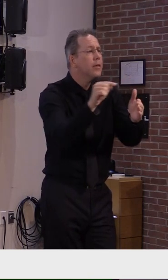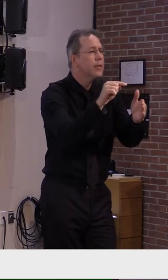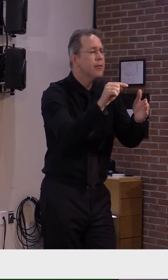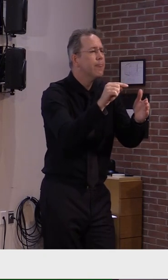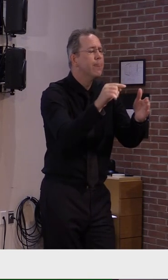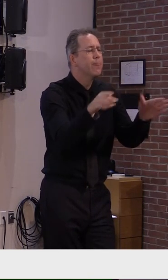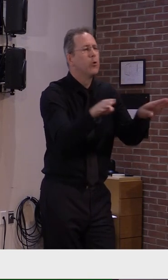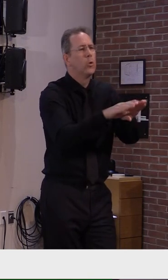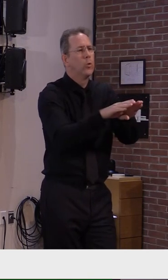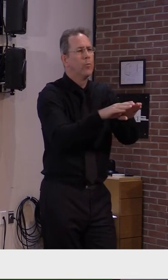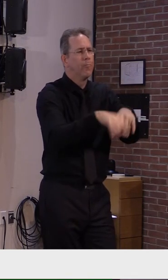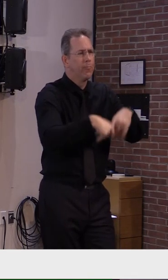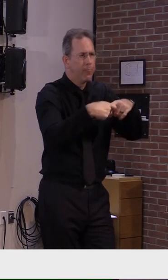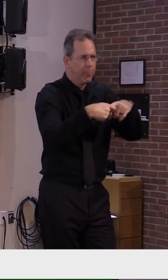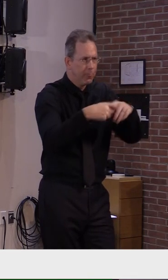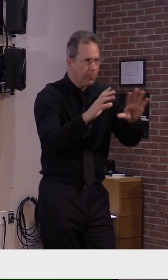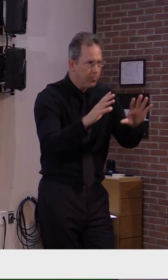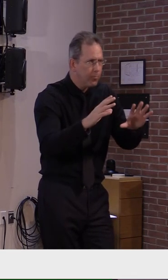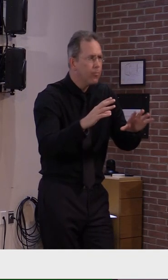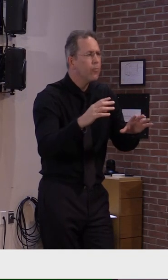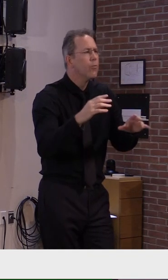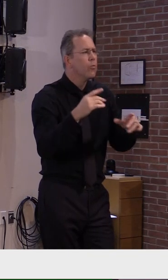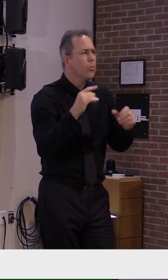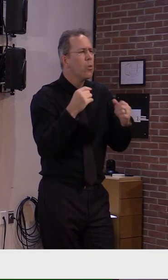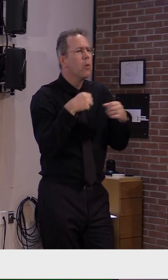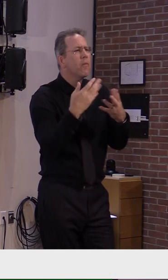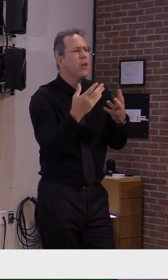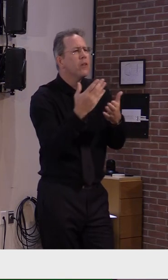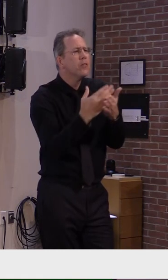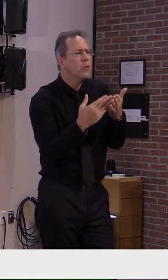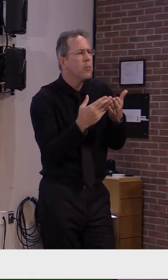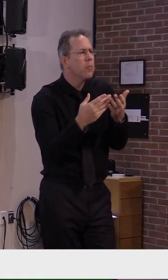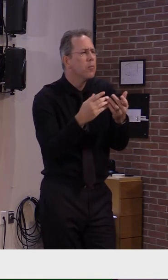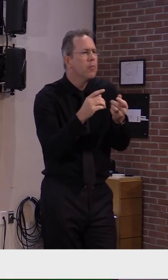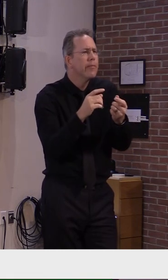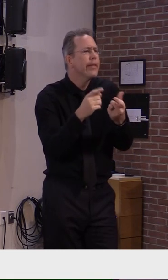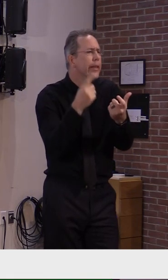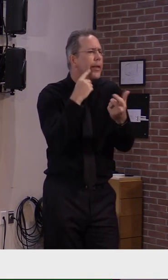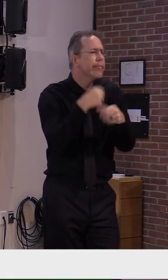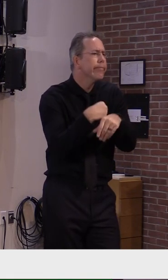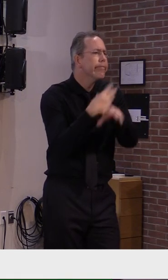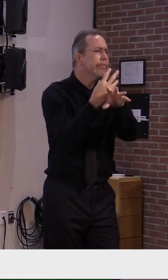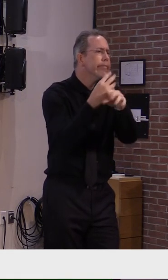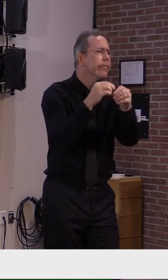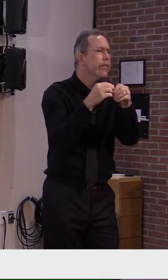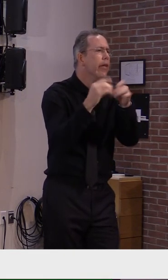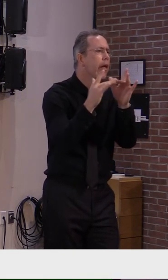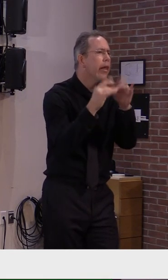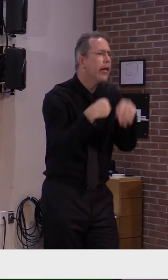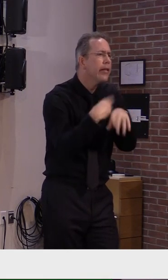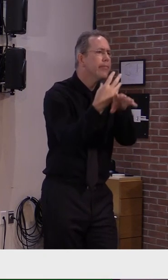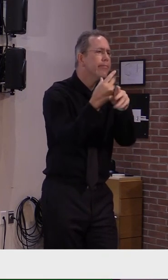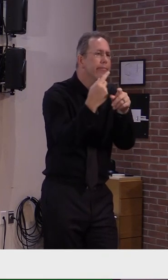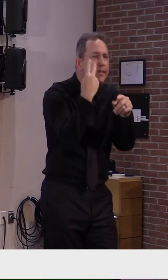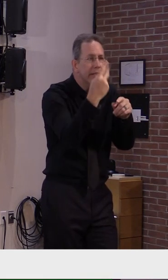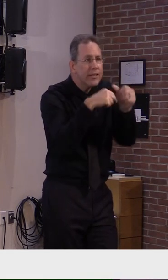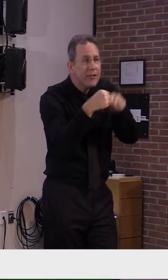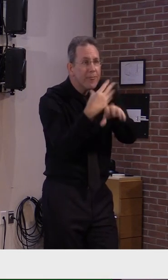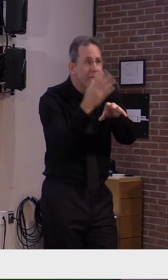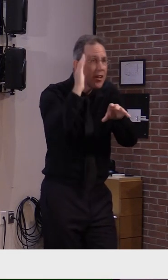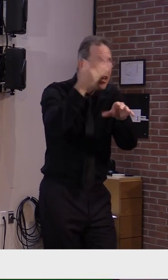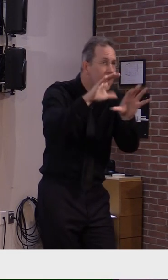available for telehealth and flexible service options to continue to support their participants.